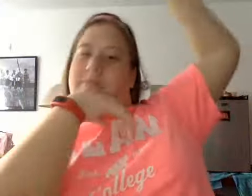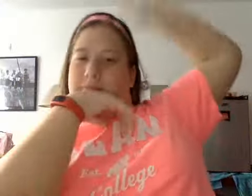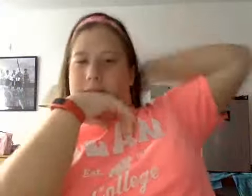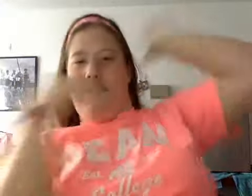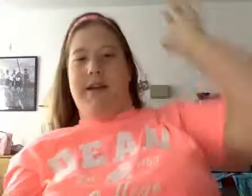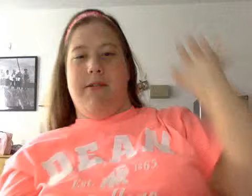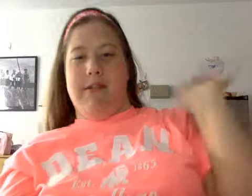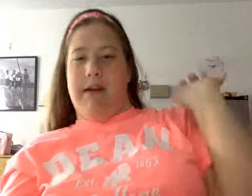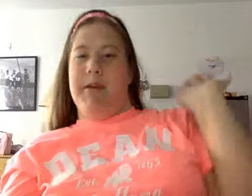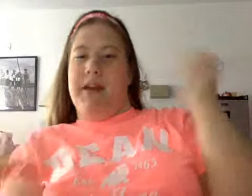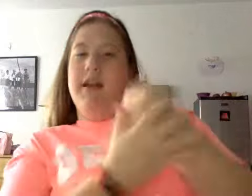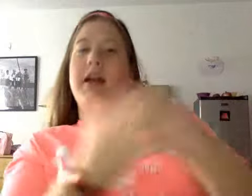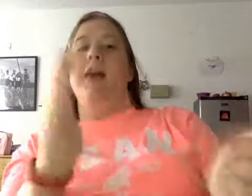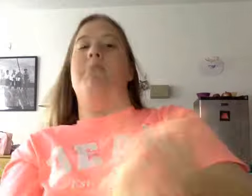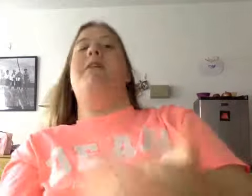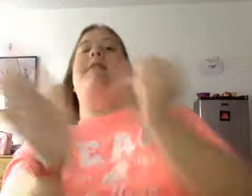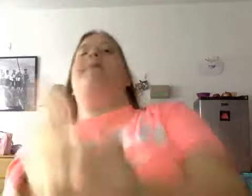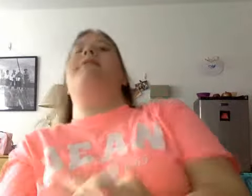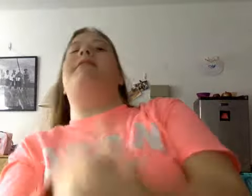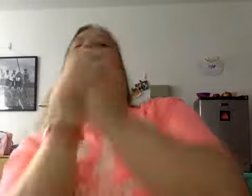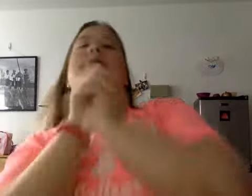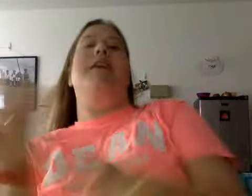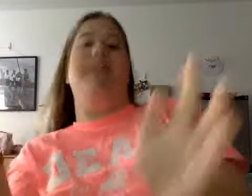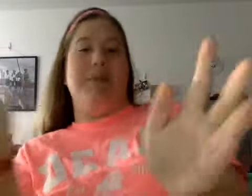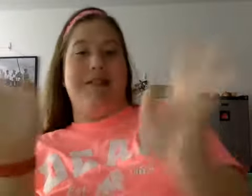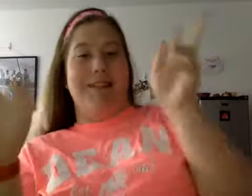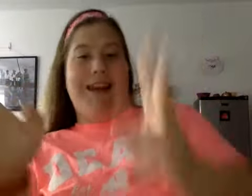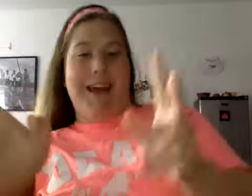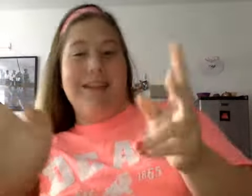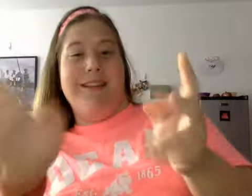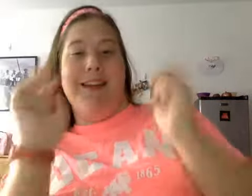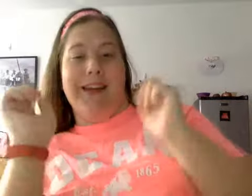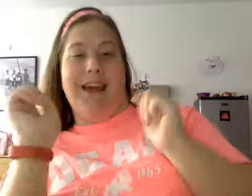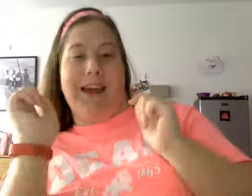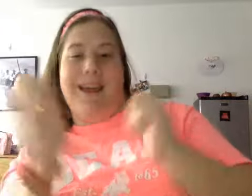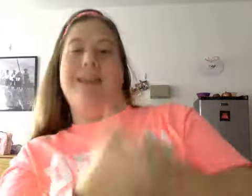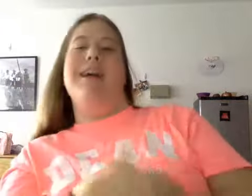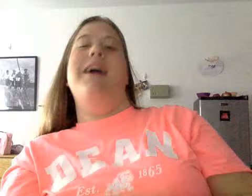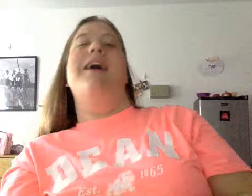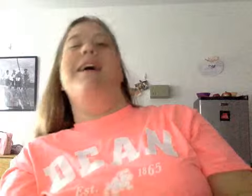there it goes the clapping if you're watching this last summer eh eh um